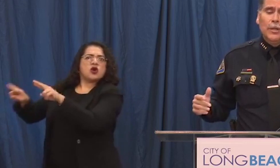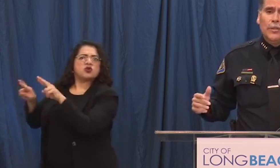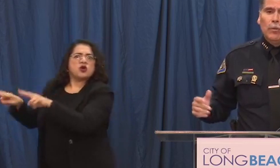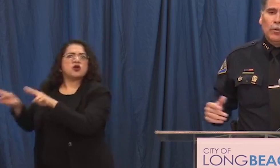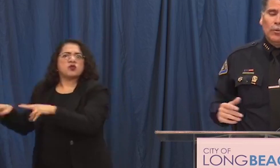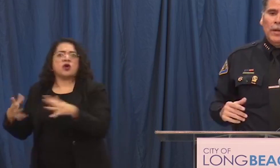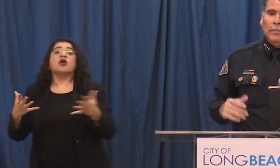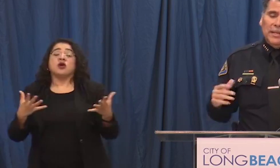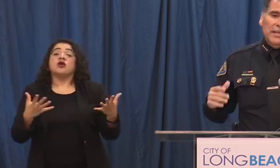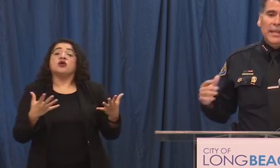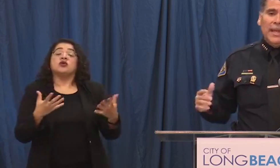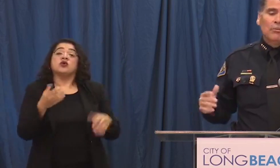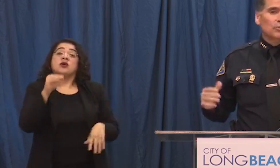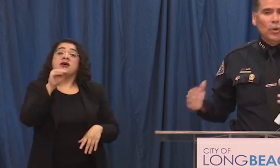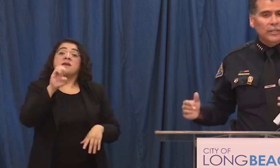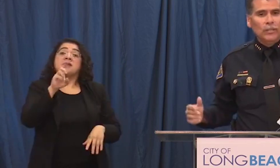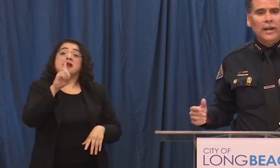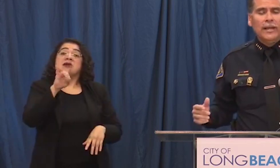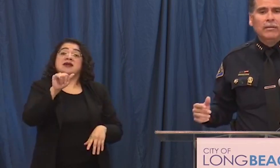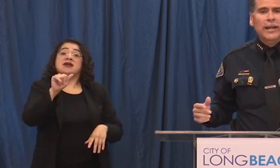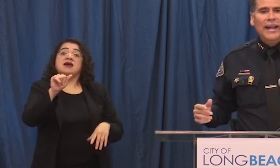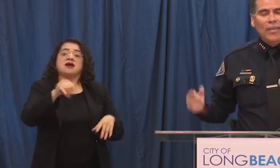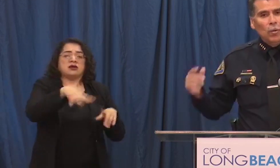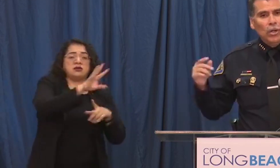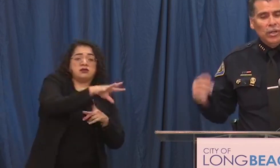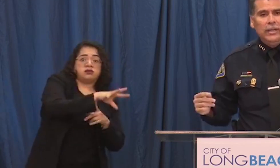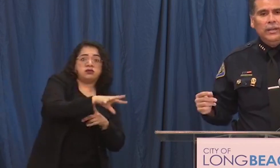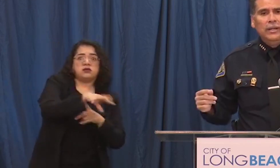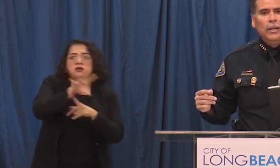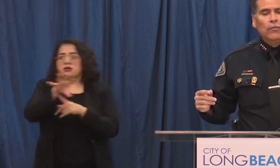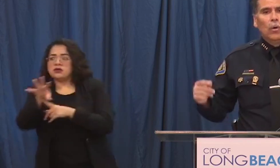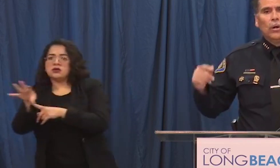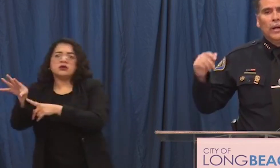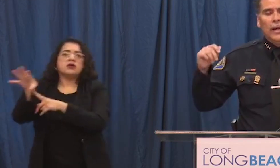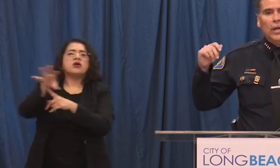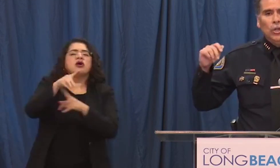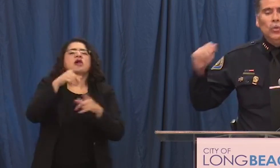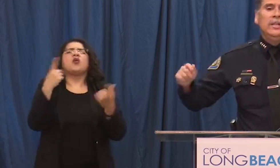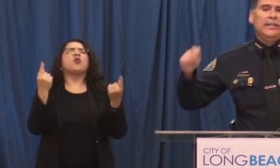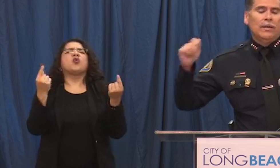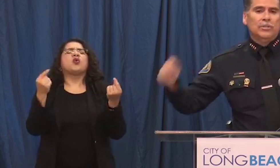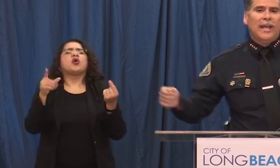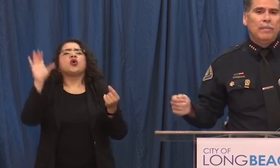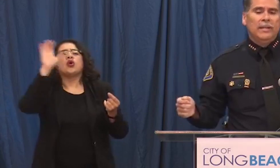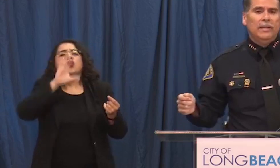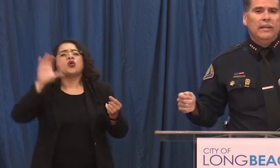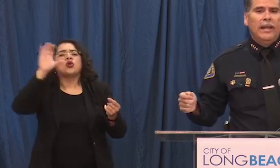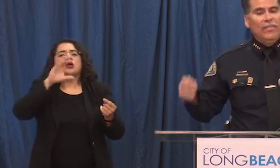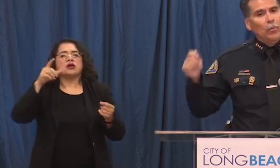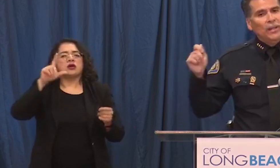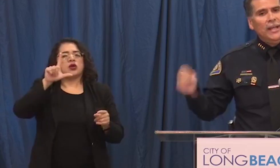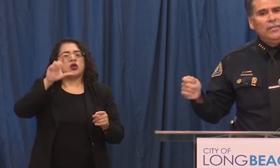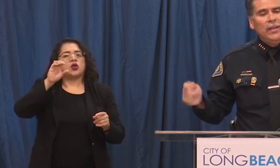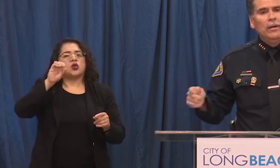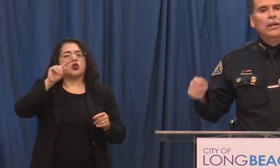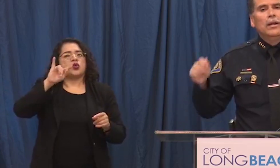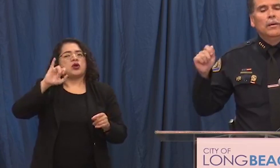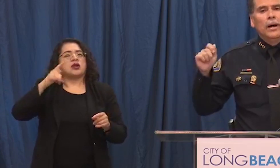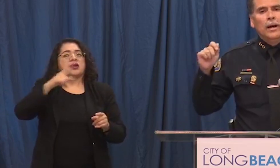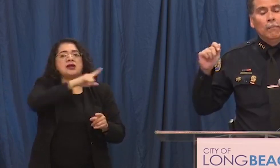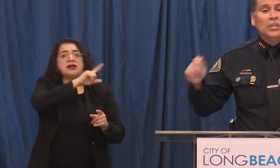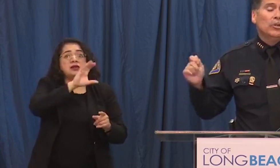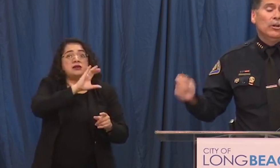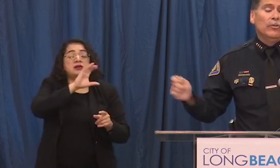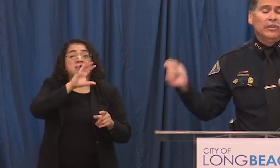honest there were media cameras rolling around and they were looking for uh looting that was happening and they were getting there